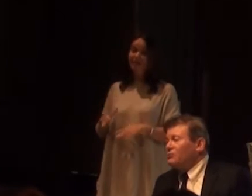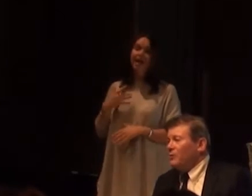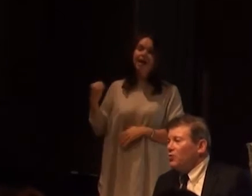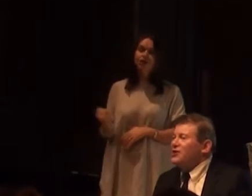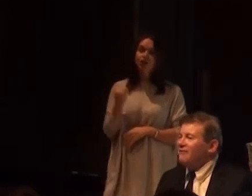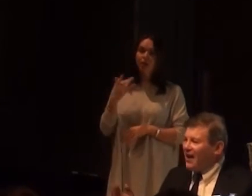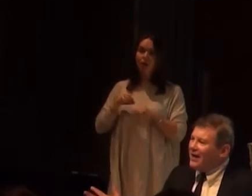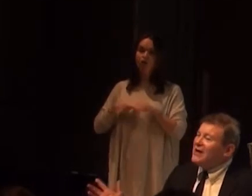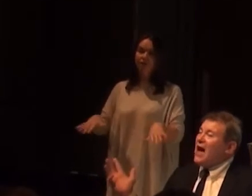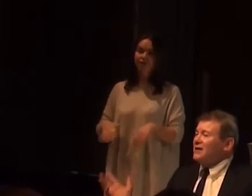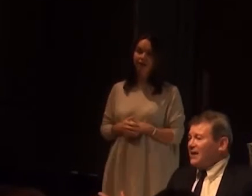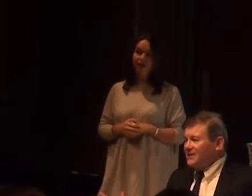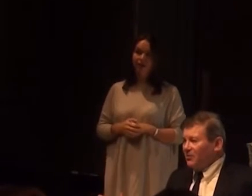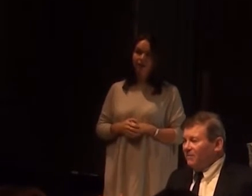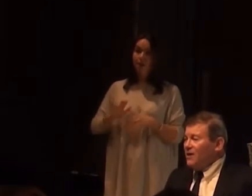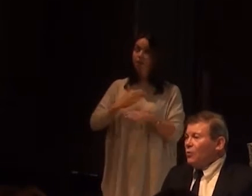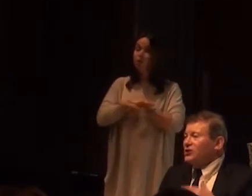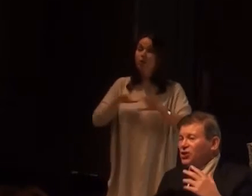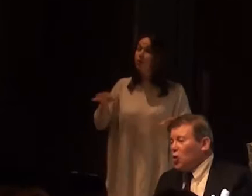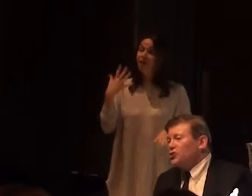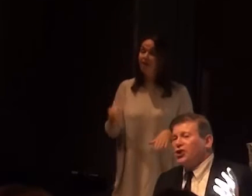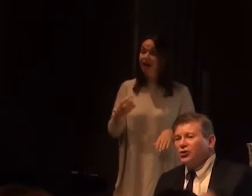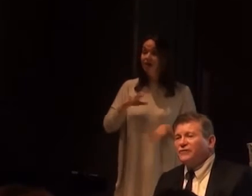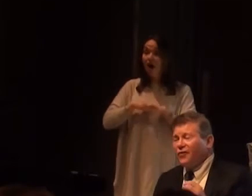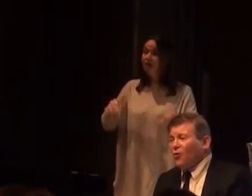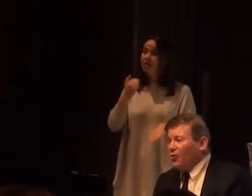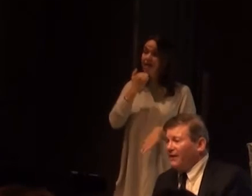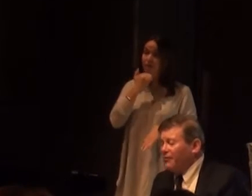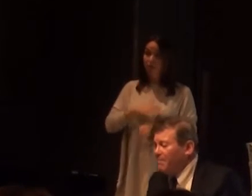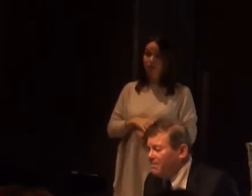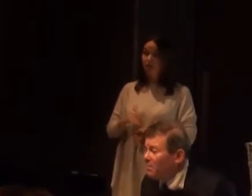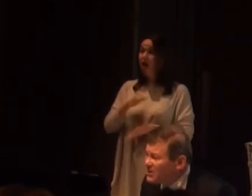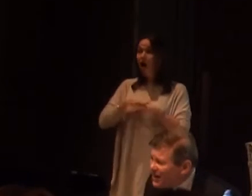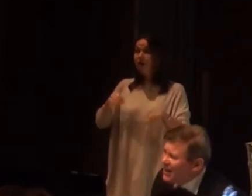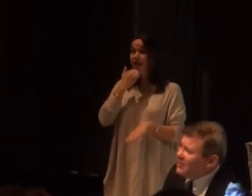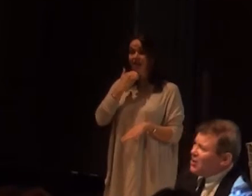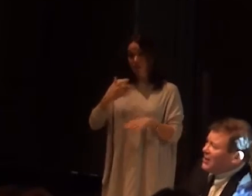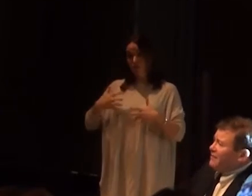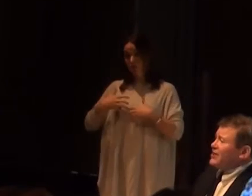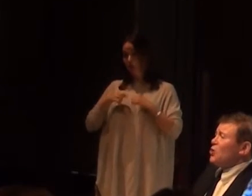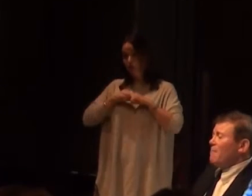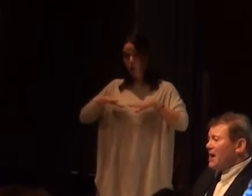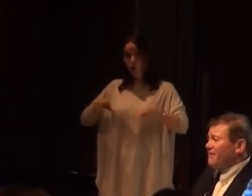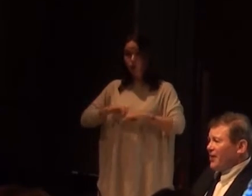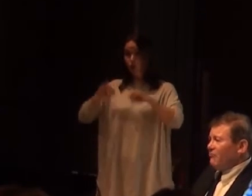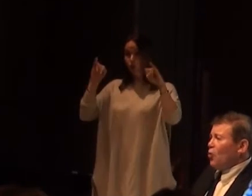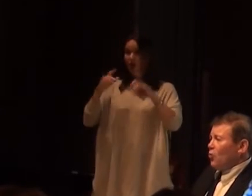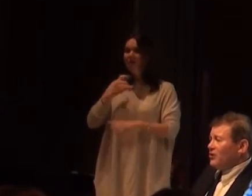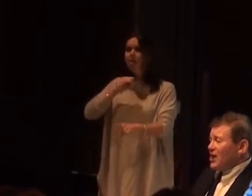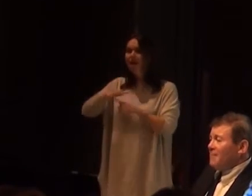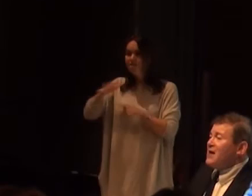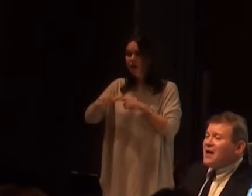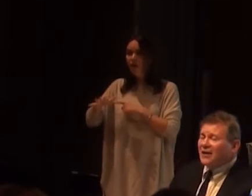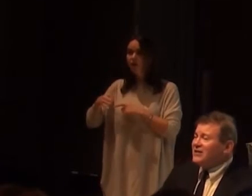that because we wouldn't have had Undateable. Which has caused huge furore for people particularly with learning difficulties who are made fun of